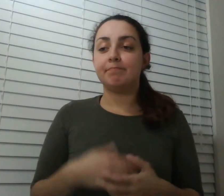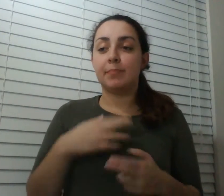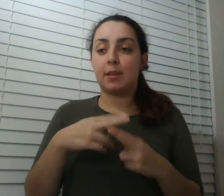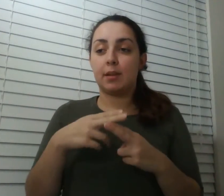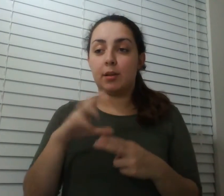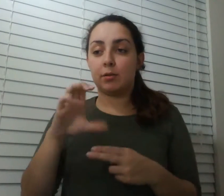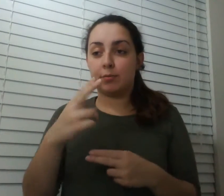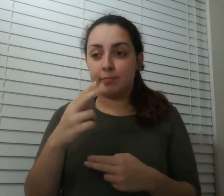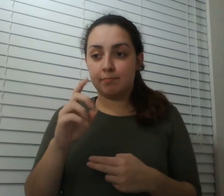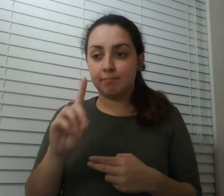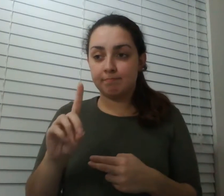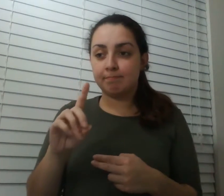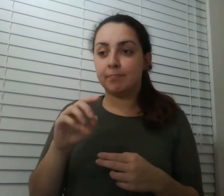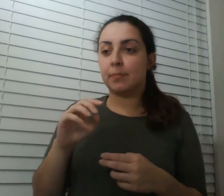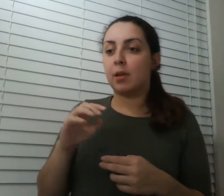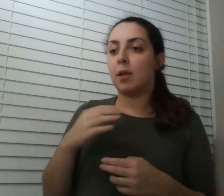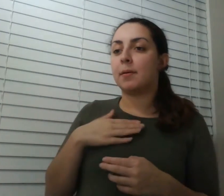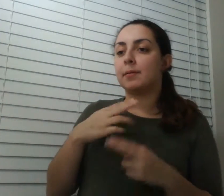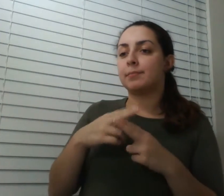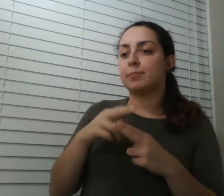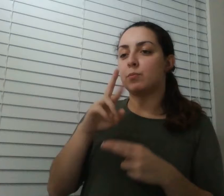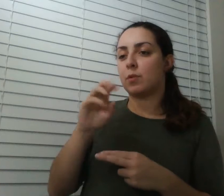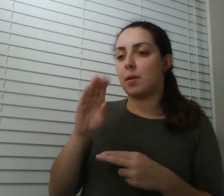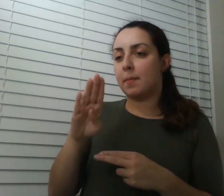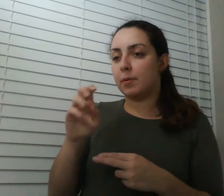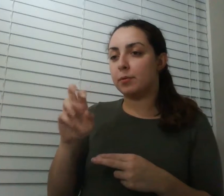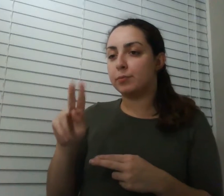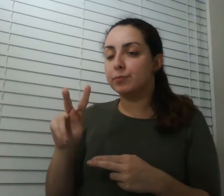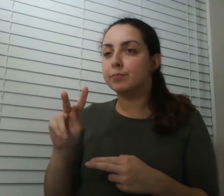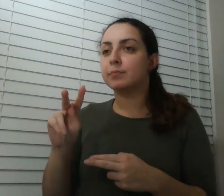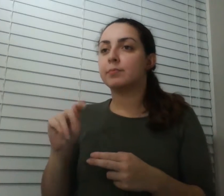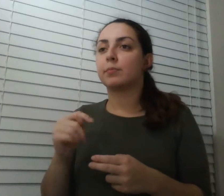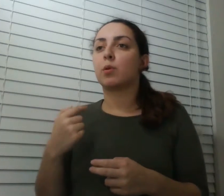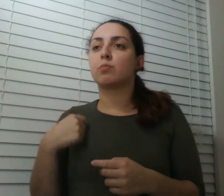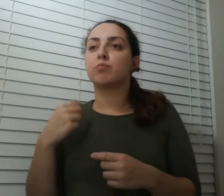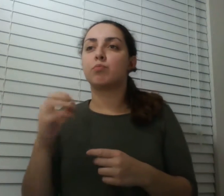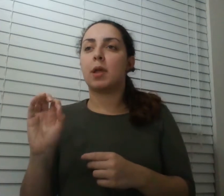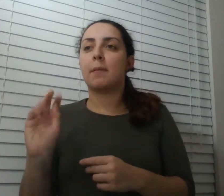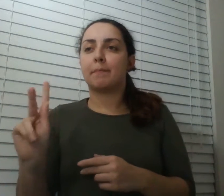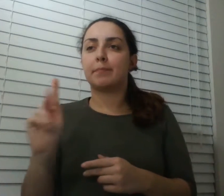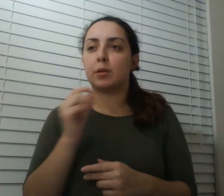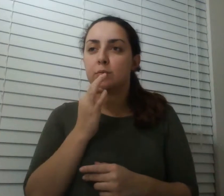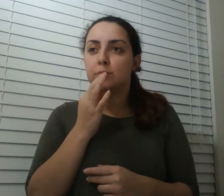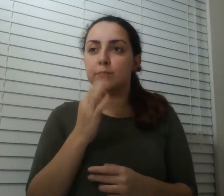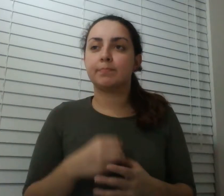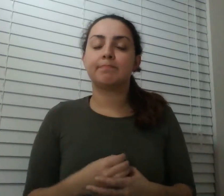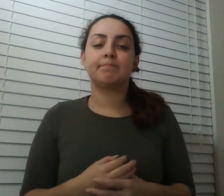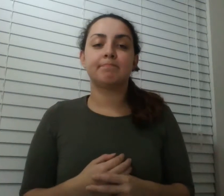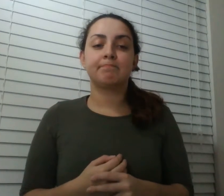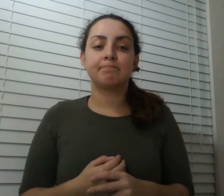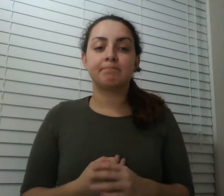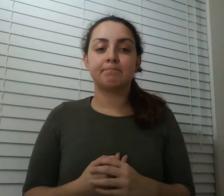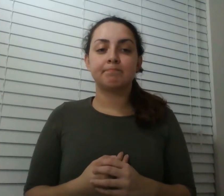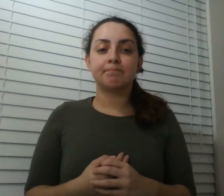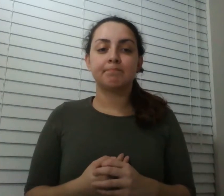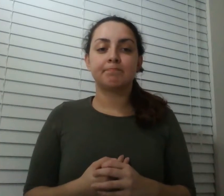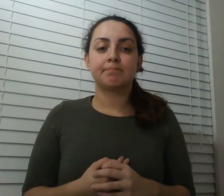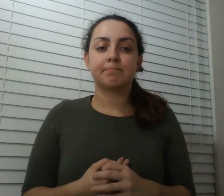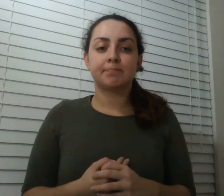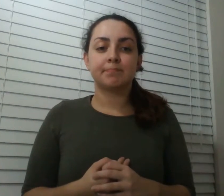back hi guys i just called and i think i messed up so i want to try it again okay okay hi this is